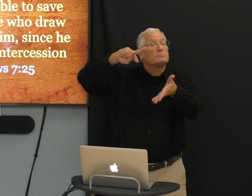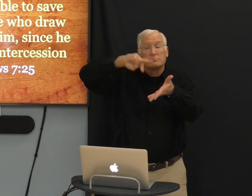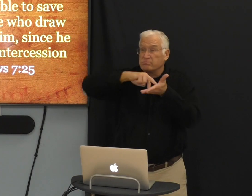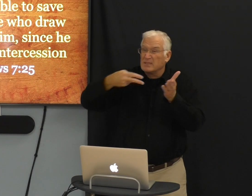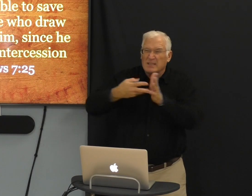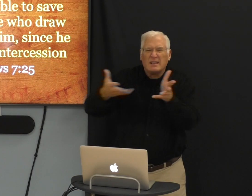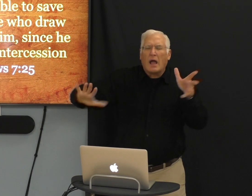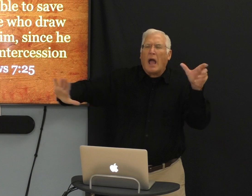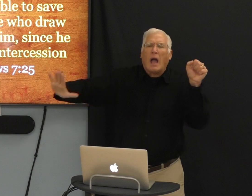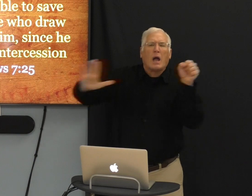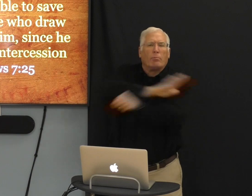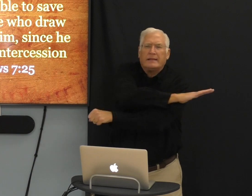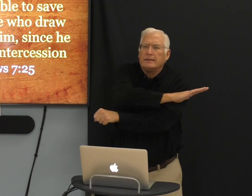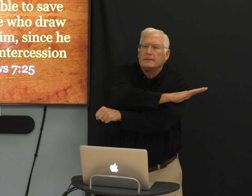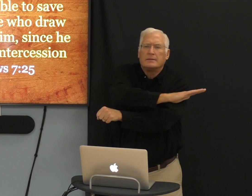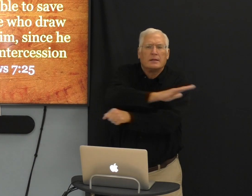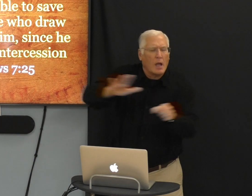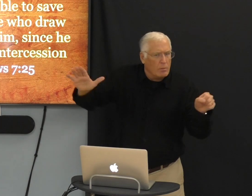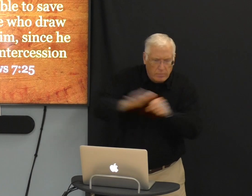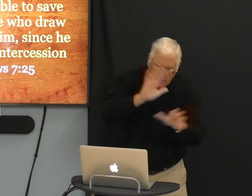means completely,